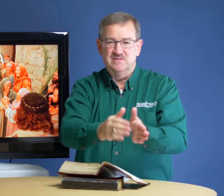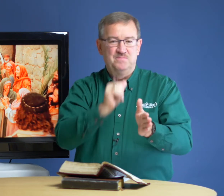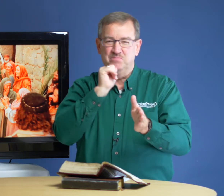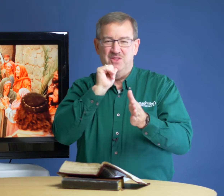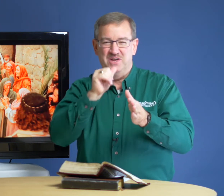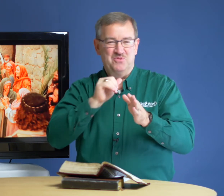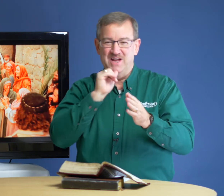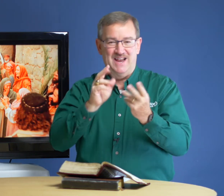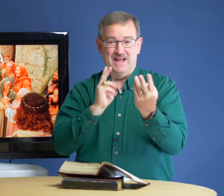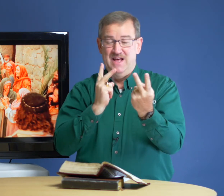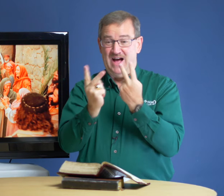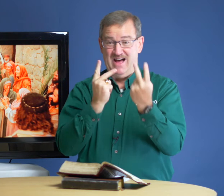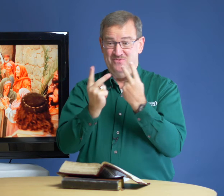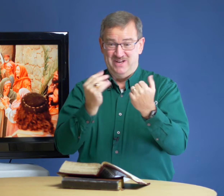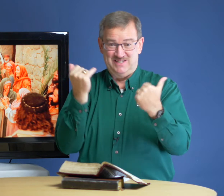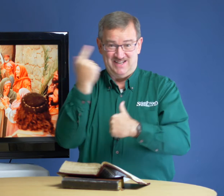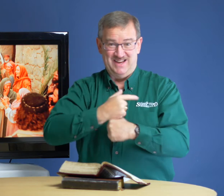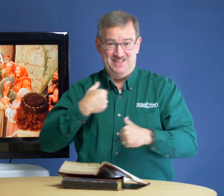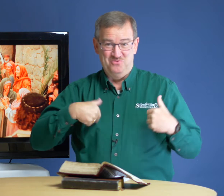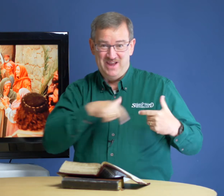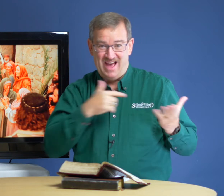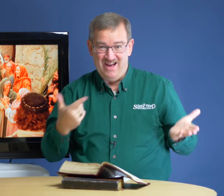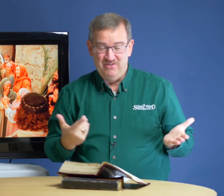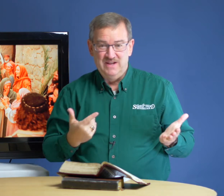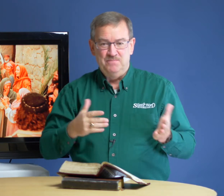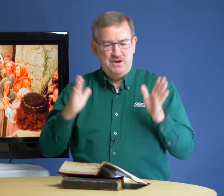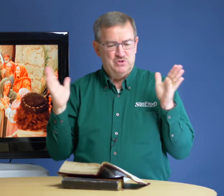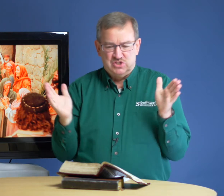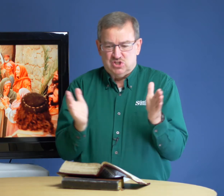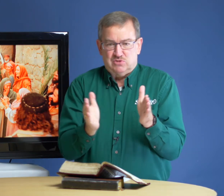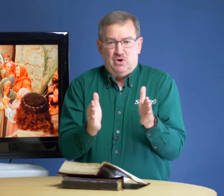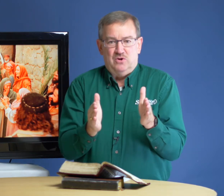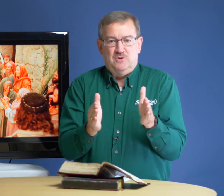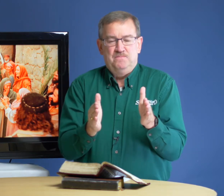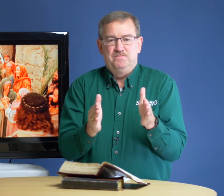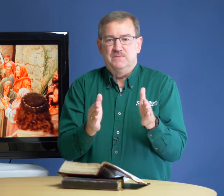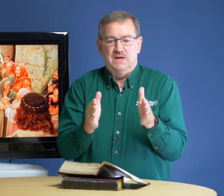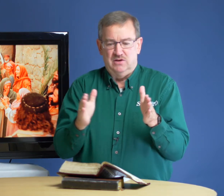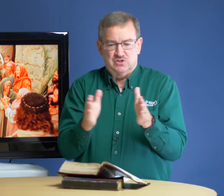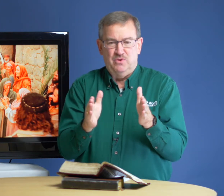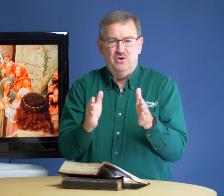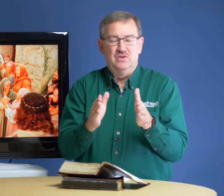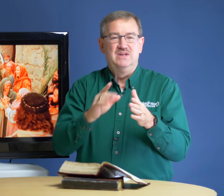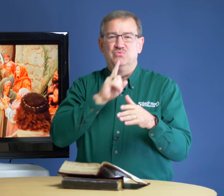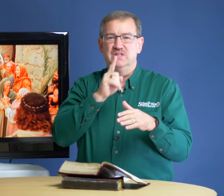By the way, they were not like highways today that we have. They were just small, small, really